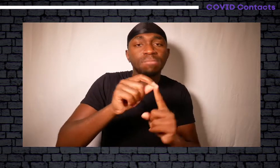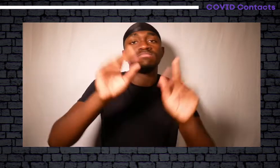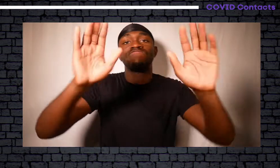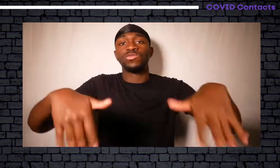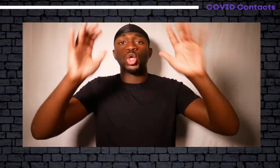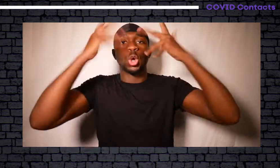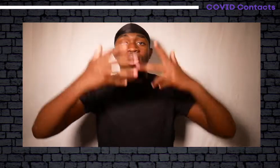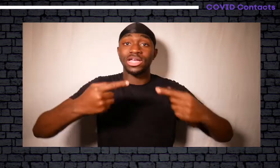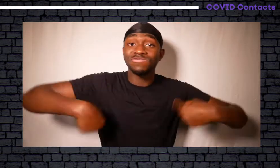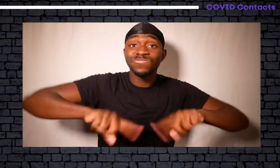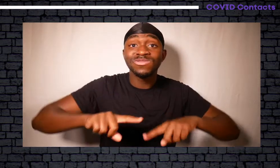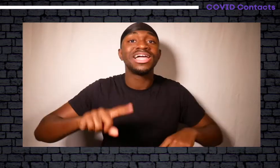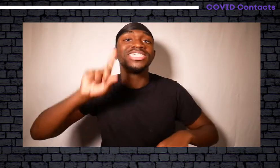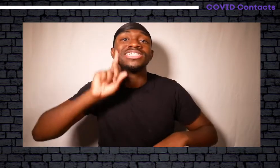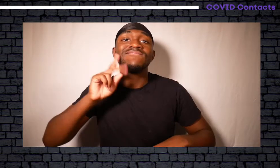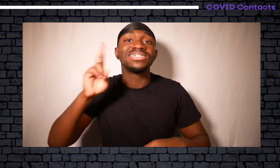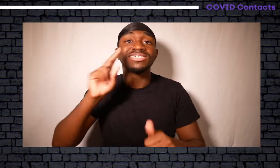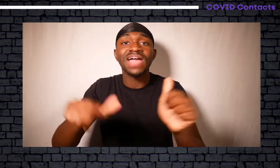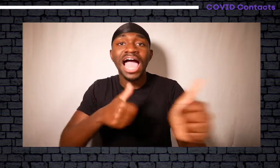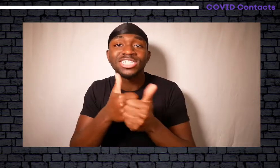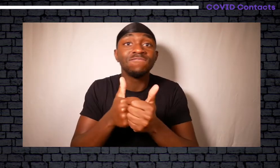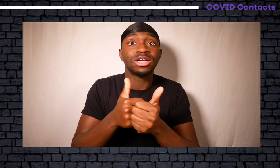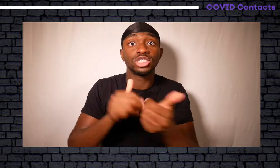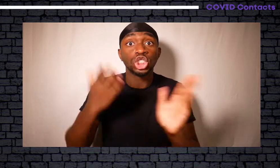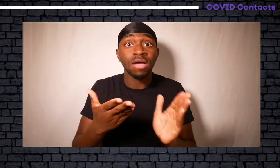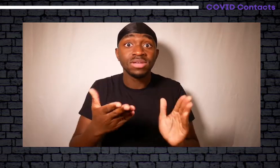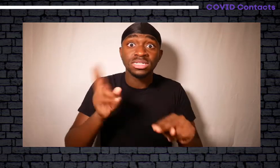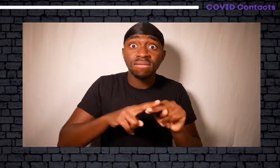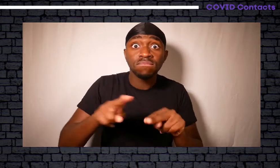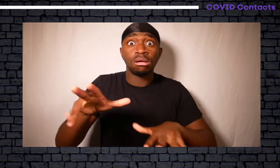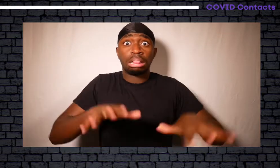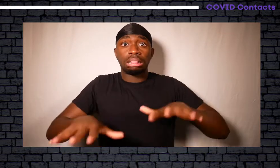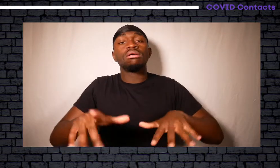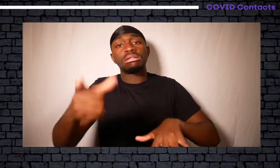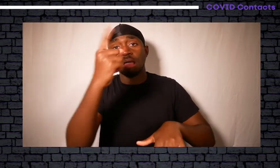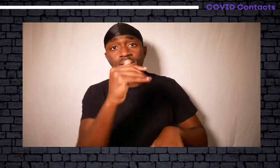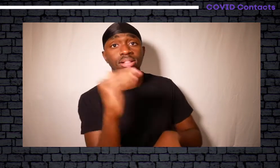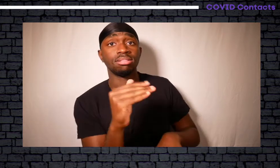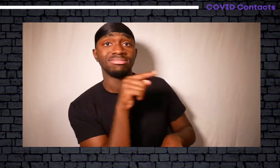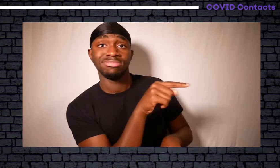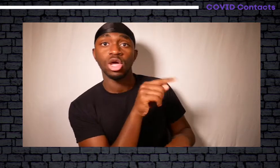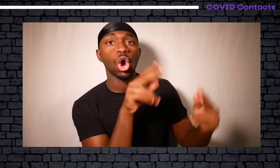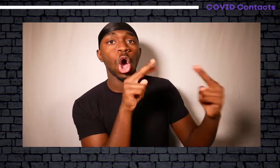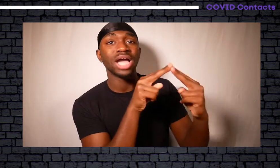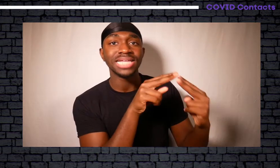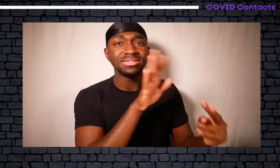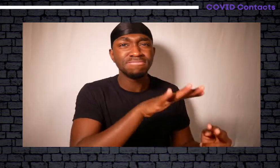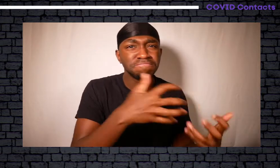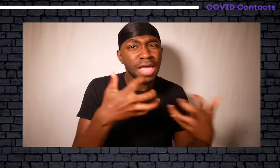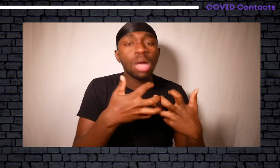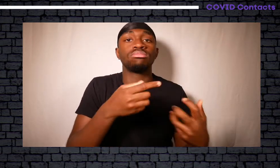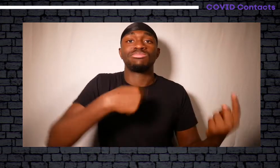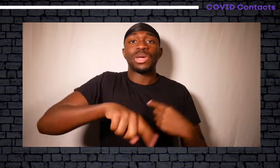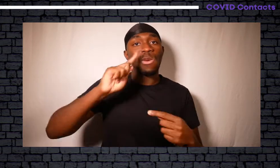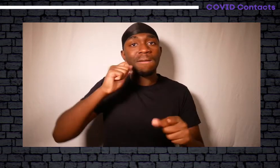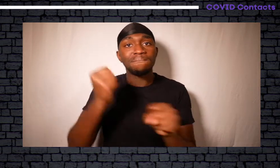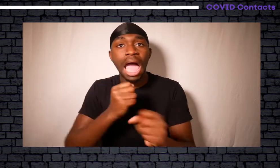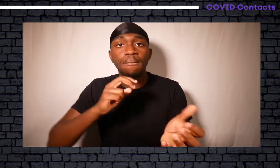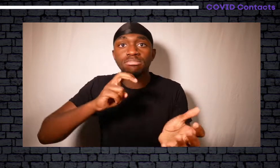like help to download these apps or a demonstration of how they work, please contact the Southford Deaf Advocacy team